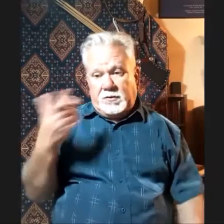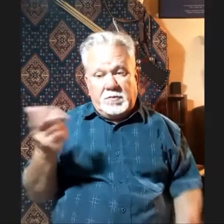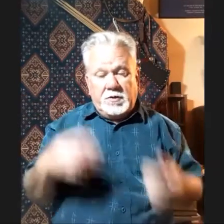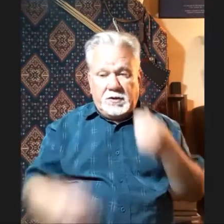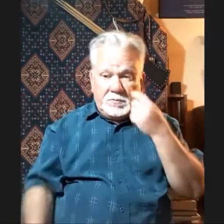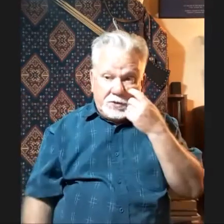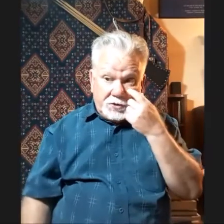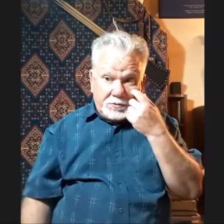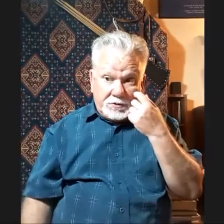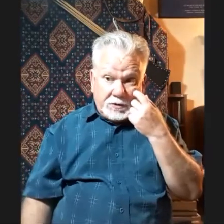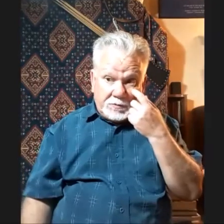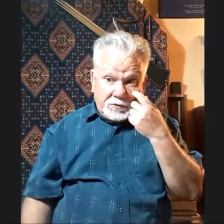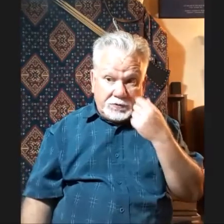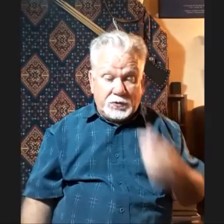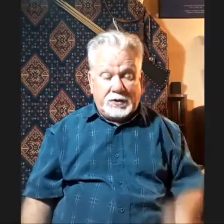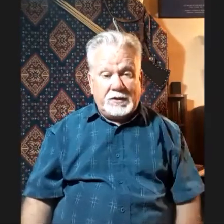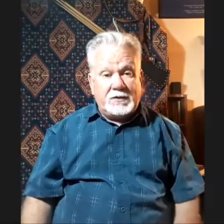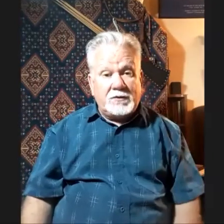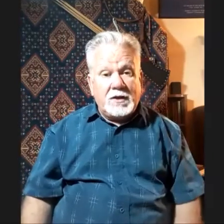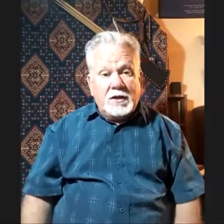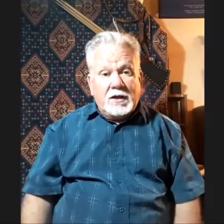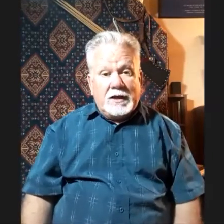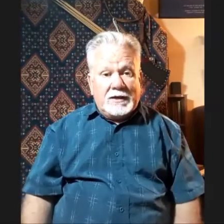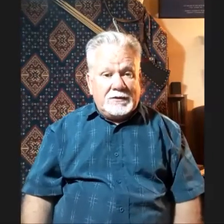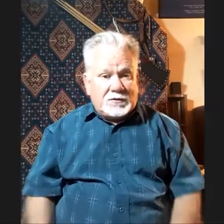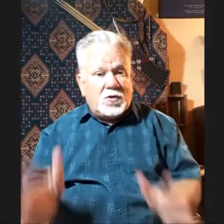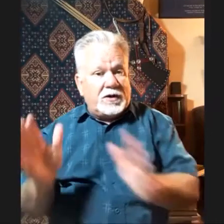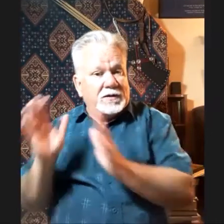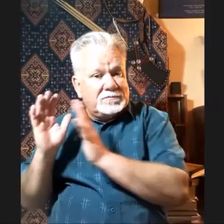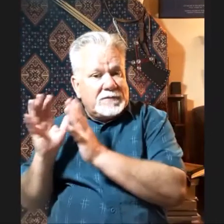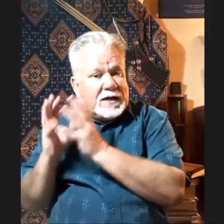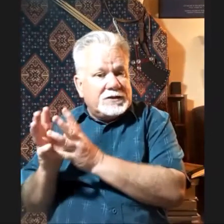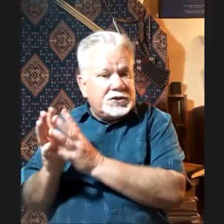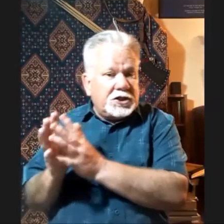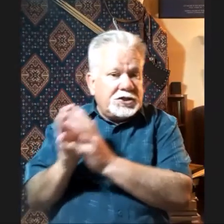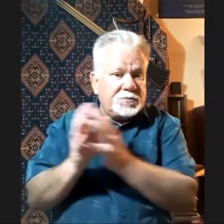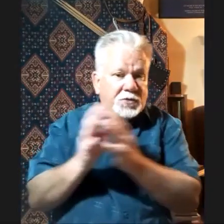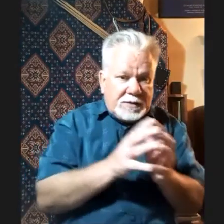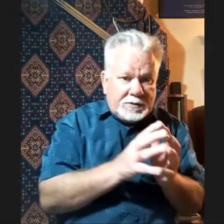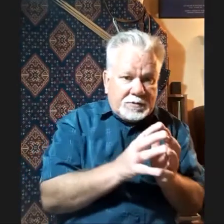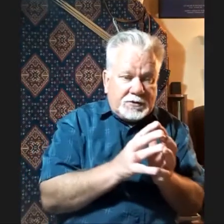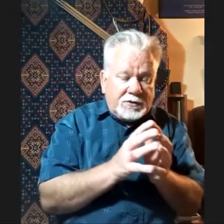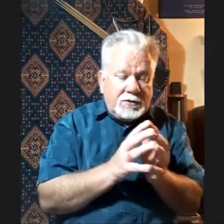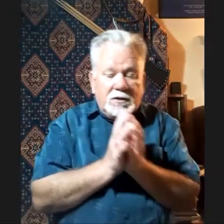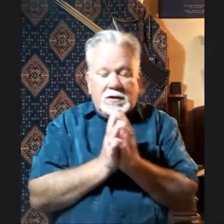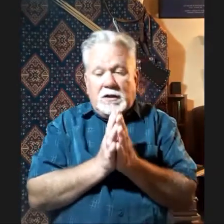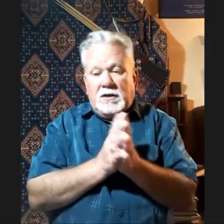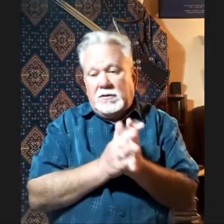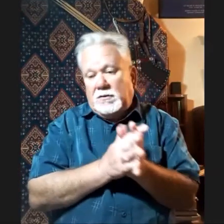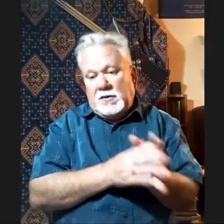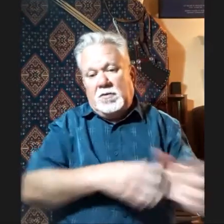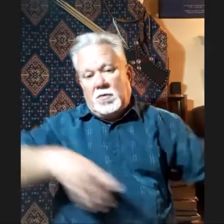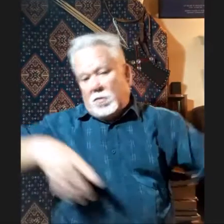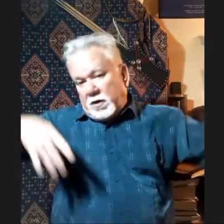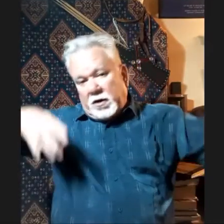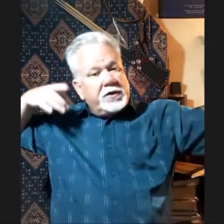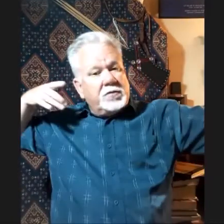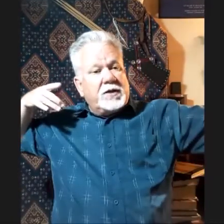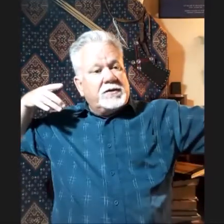like me that I've been shooting with a thumb ring for 40 years, it's quite hard to change my aiming method, so I could practice